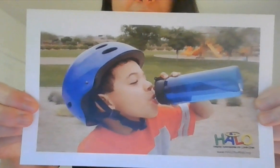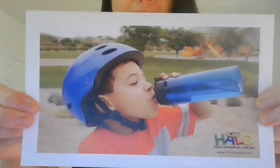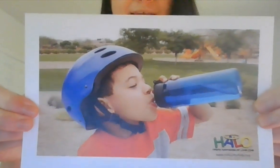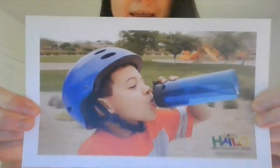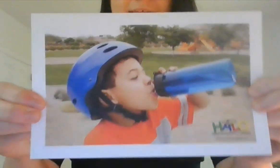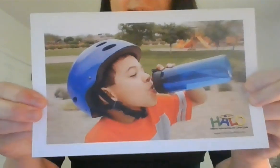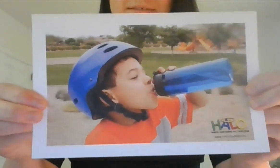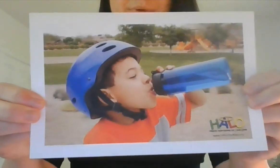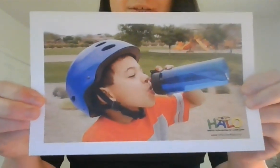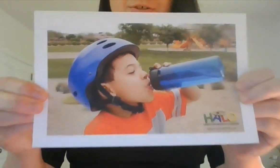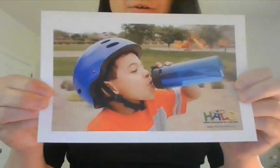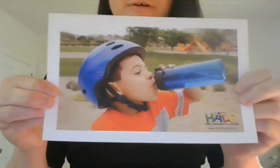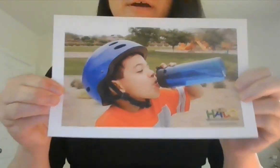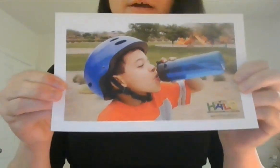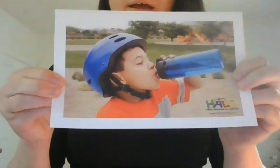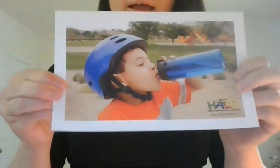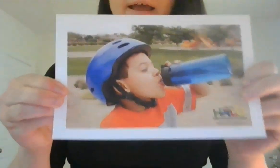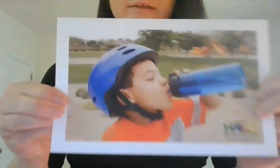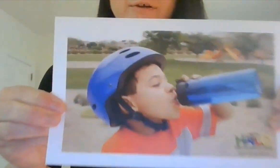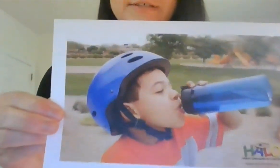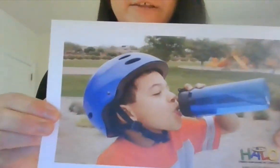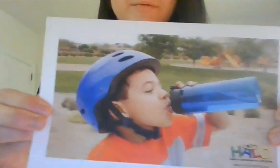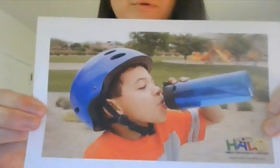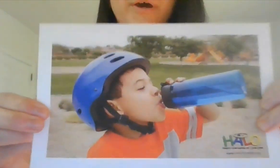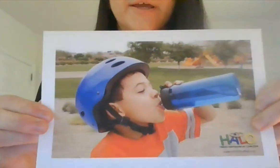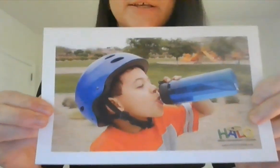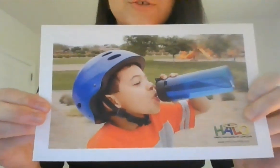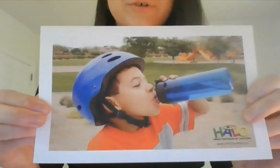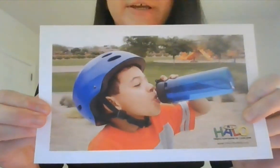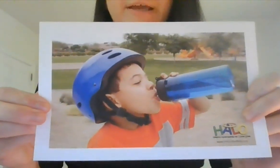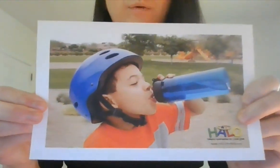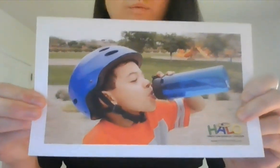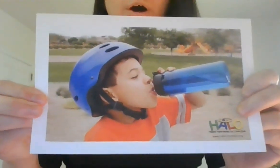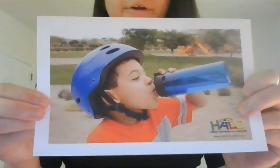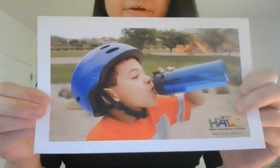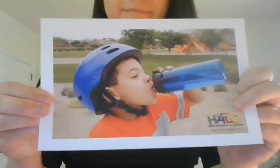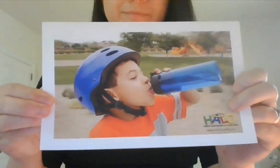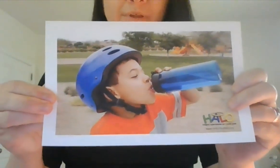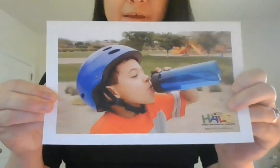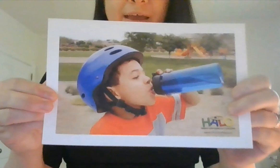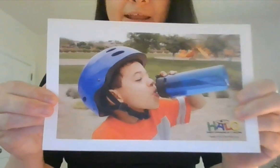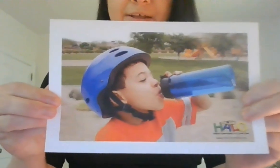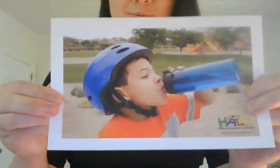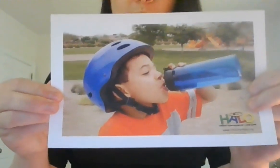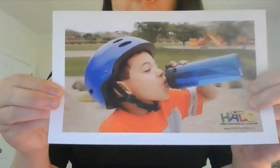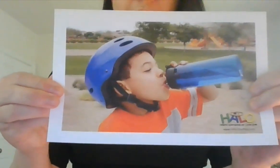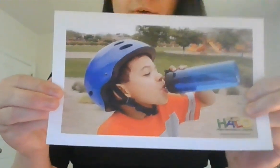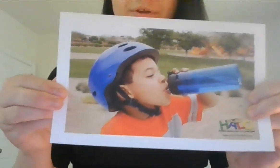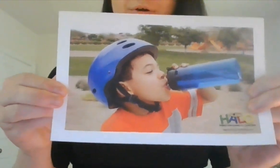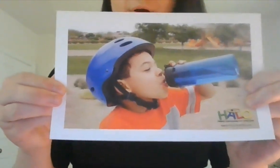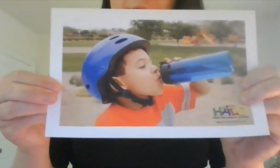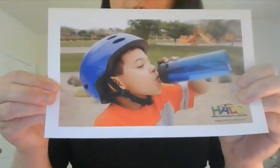In this picture, it looks like the boy is drinking water. And is water healthy or harmful?